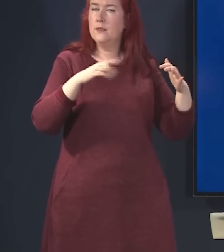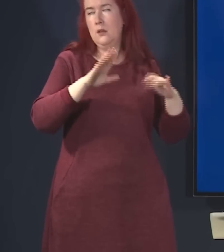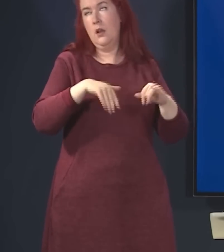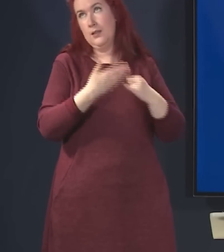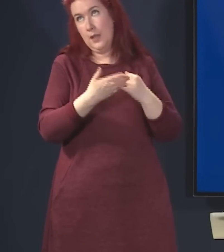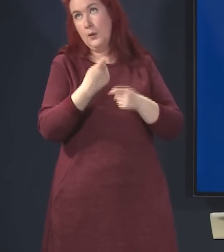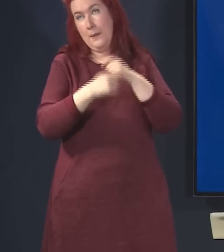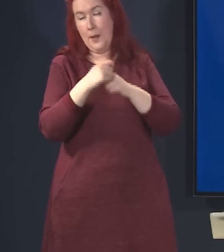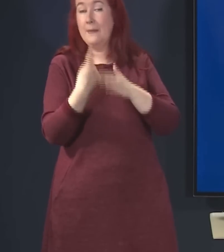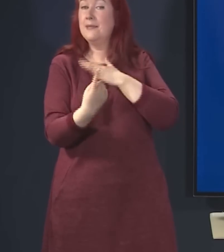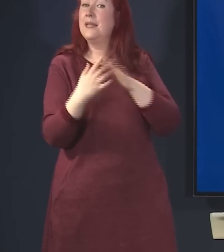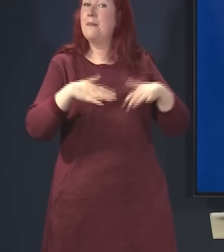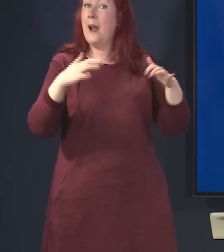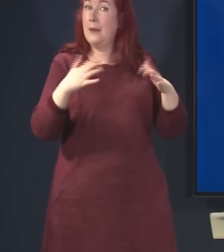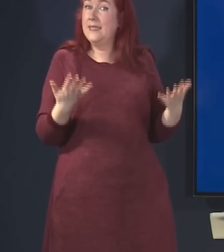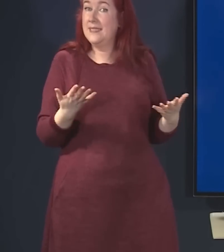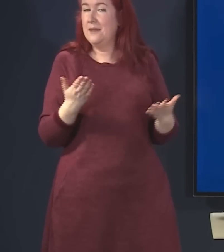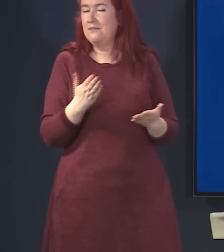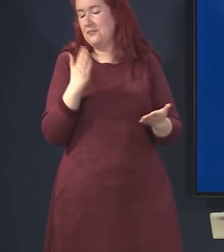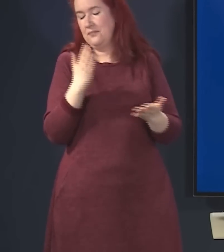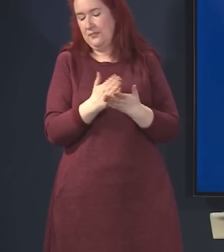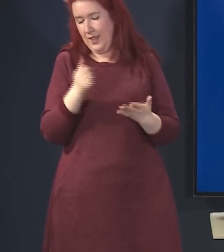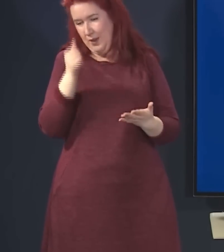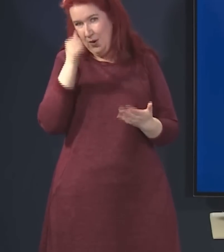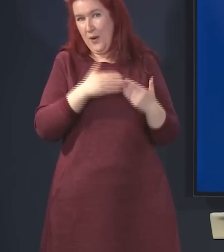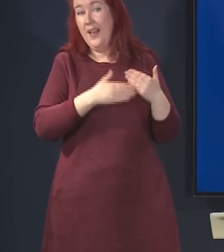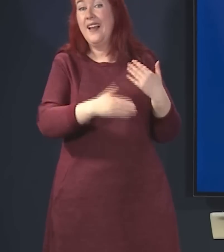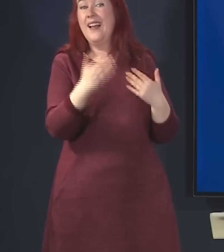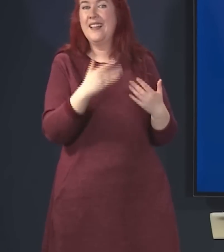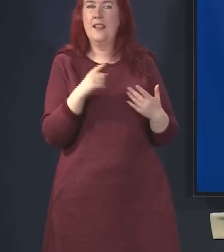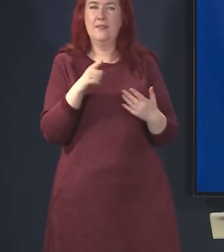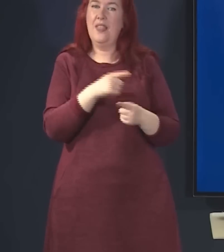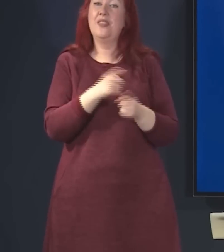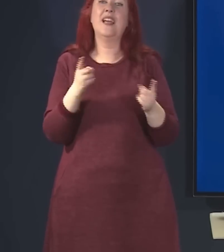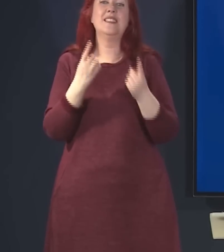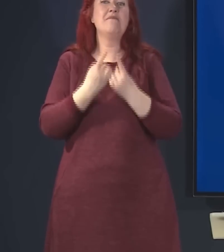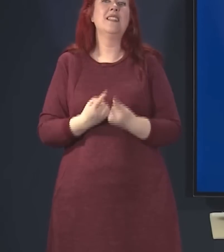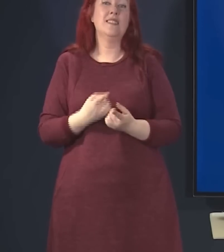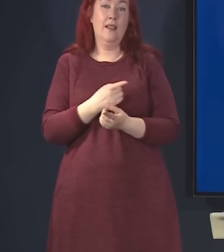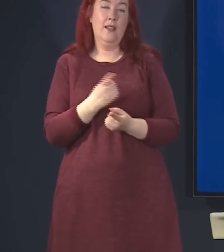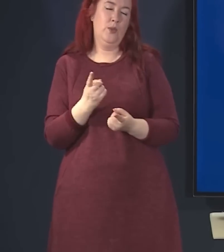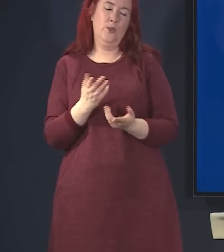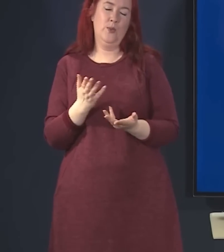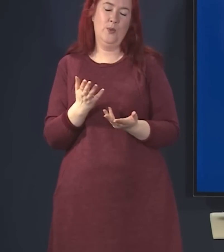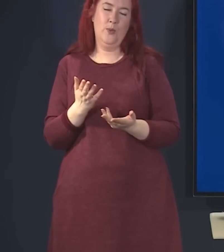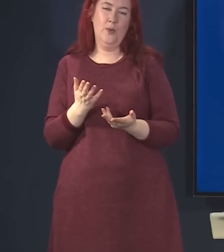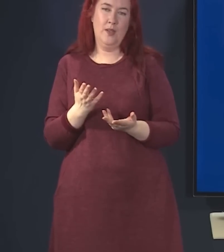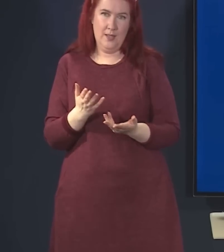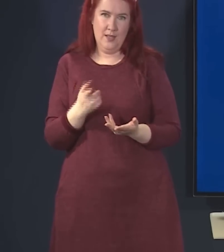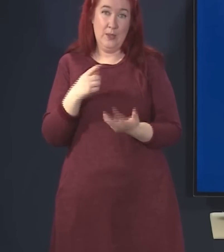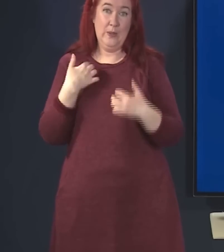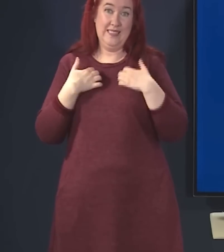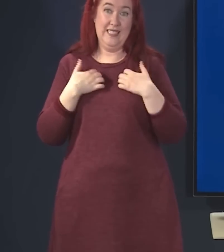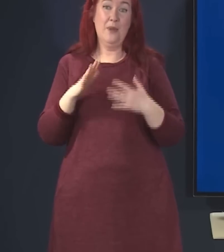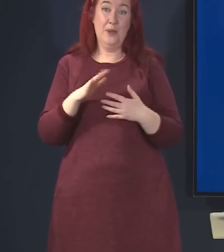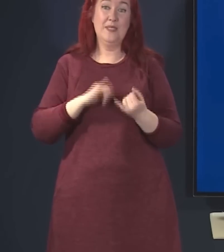become an independent parliament and these things are all academic, something that I know is a matter that you sort of are excited